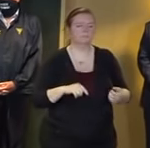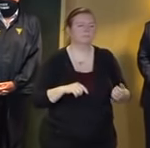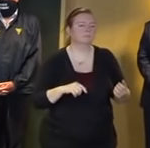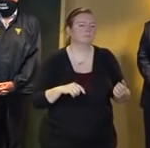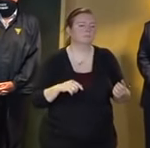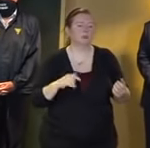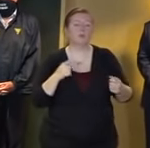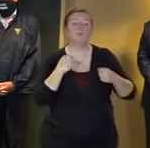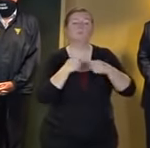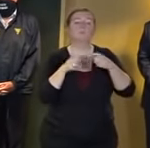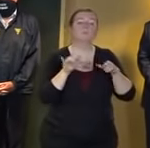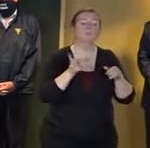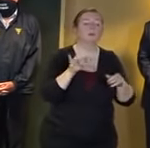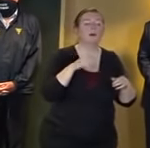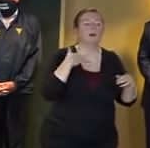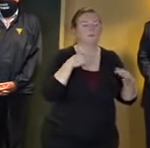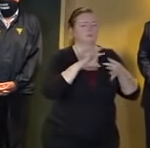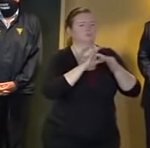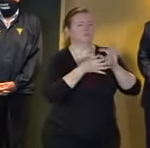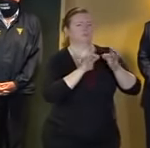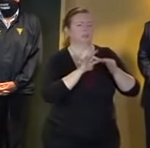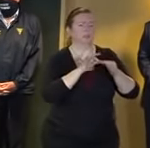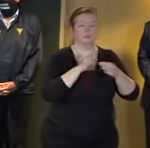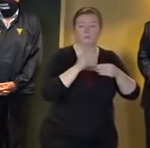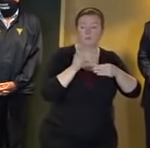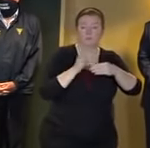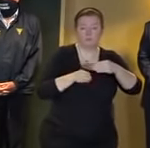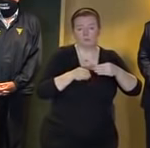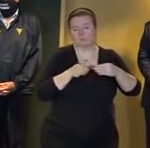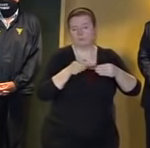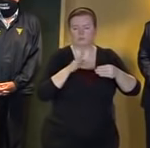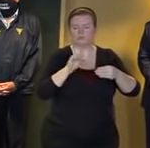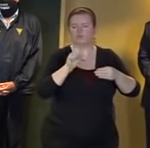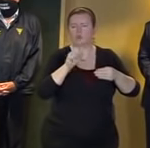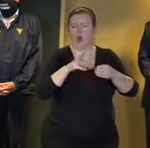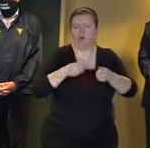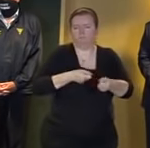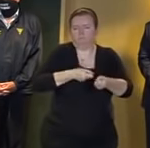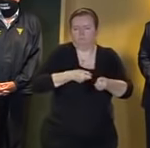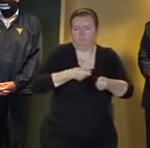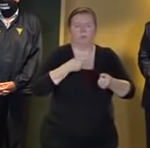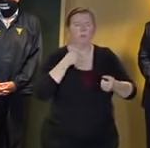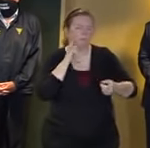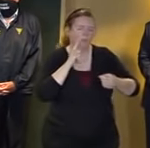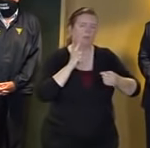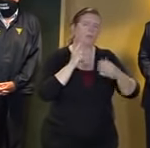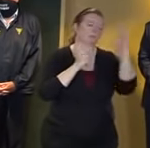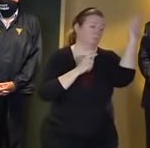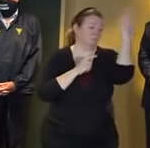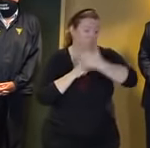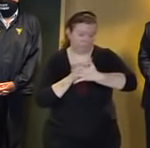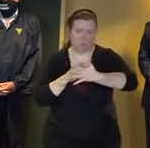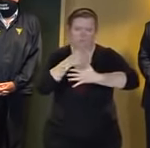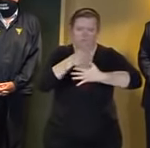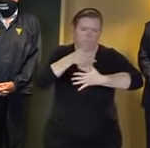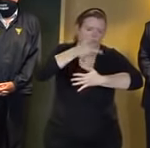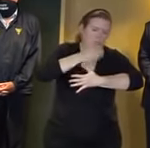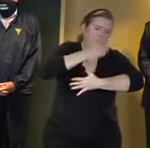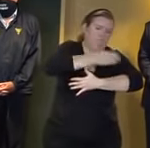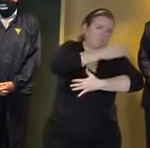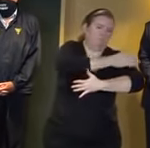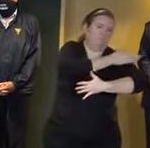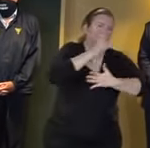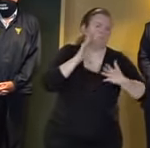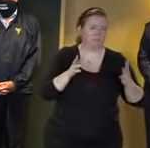to roll anywhere out to make sure we can get those trees up and off of power lines i just encourage all the residents in the